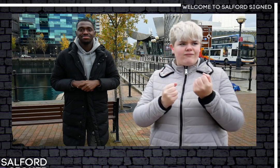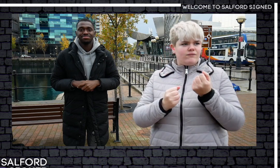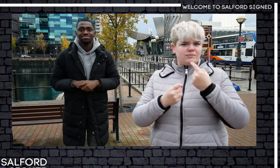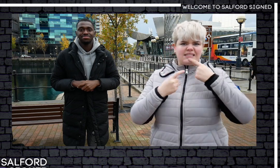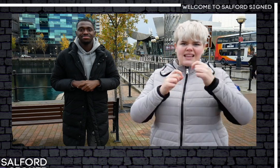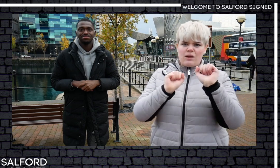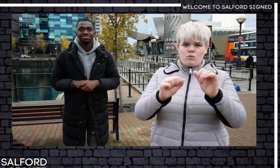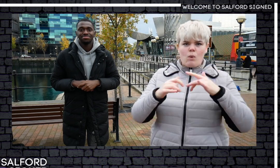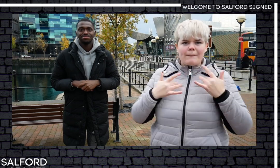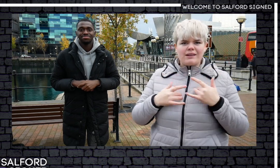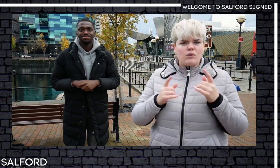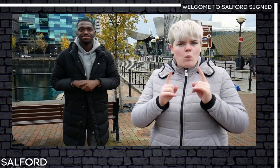to Salford services.